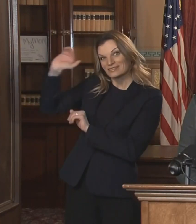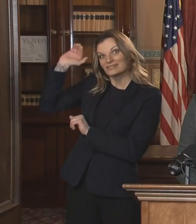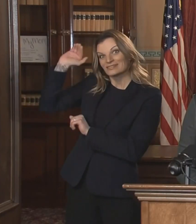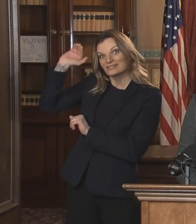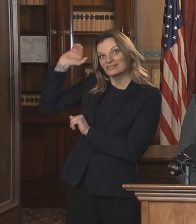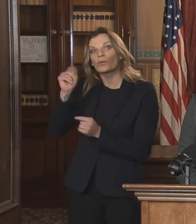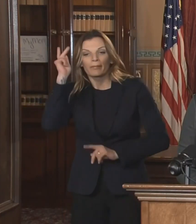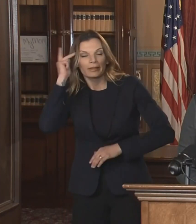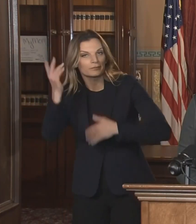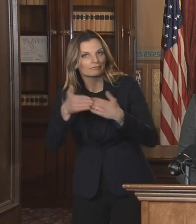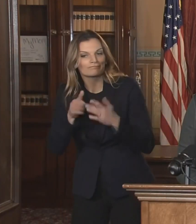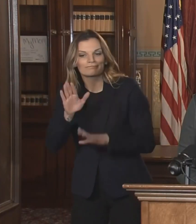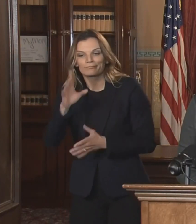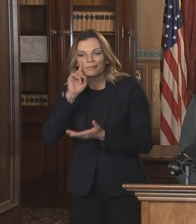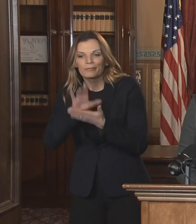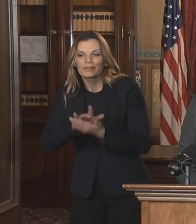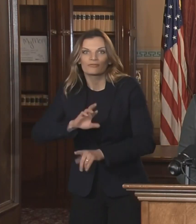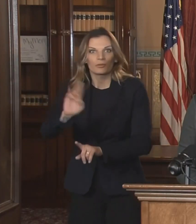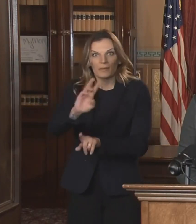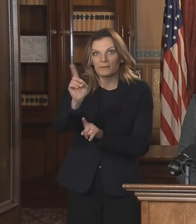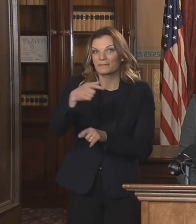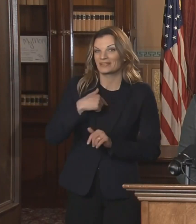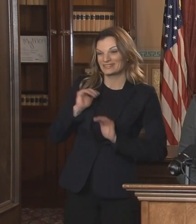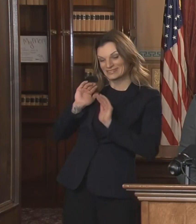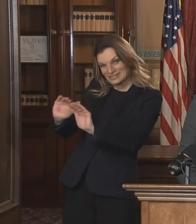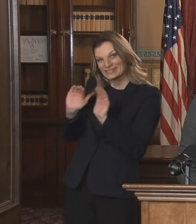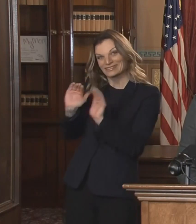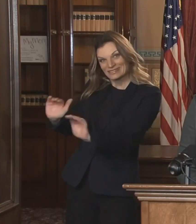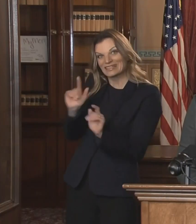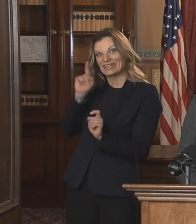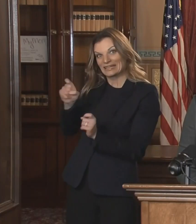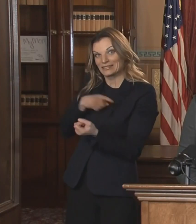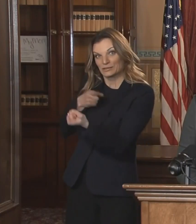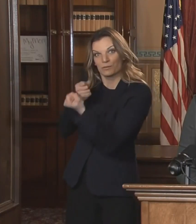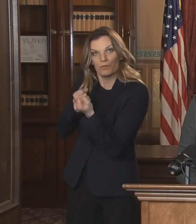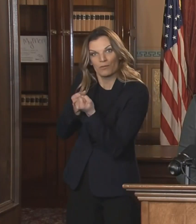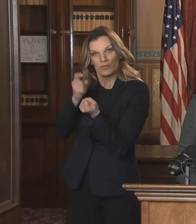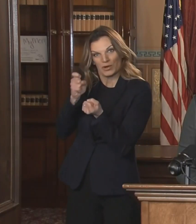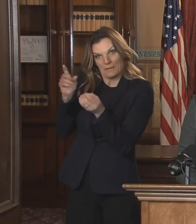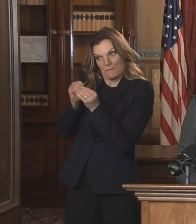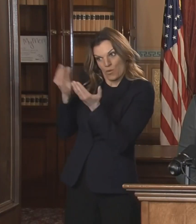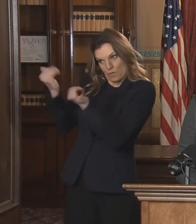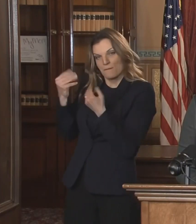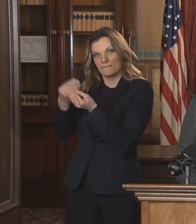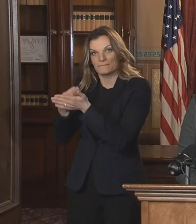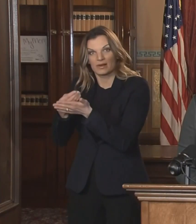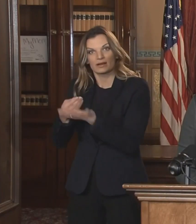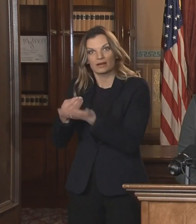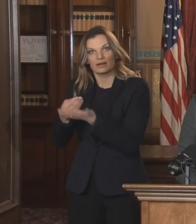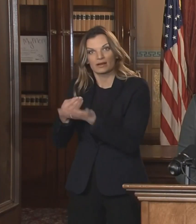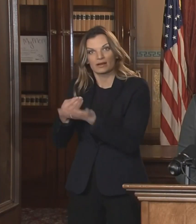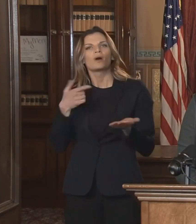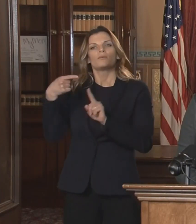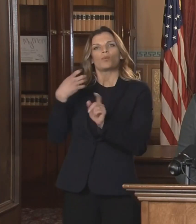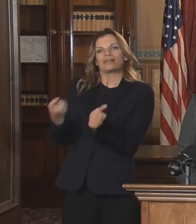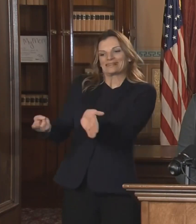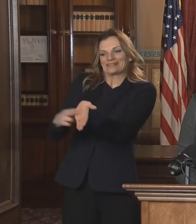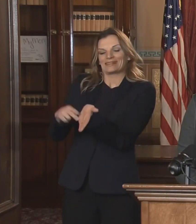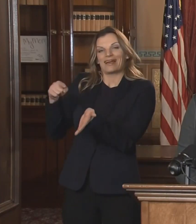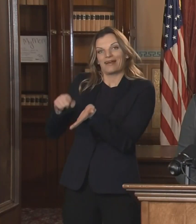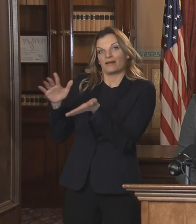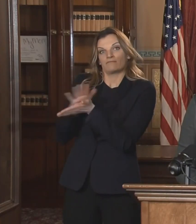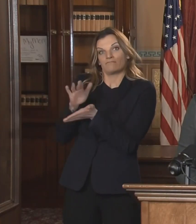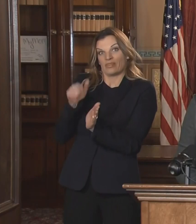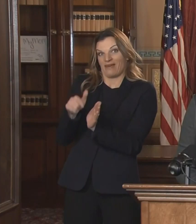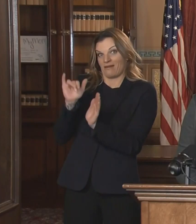urging Congress and the White House to pass a bipartisan and sign a bipartisan relief